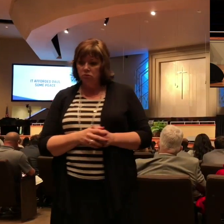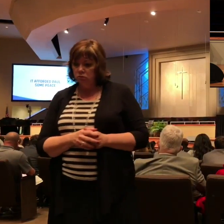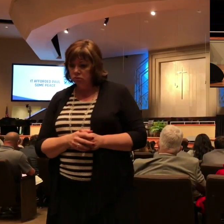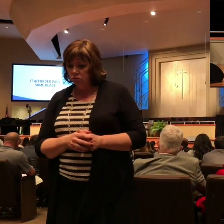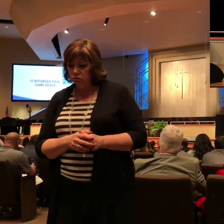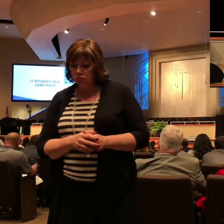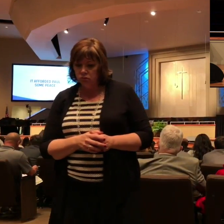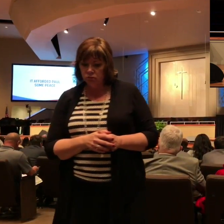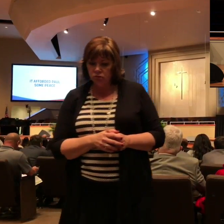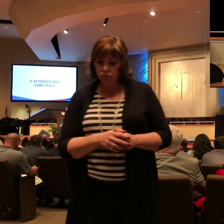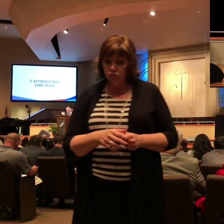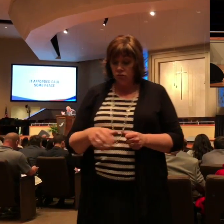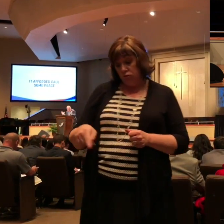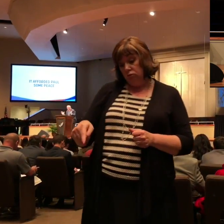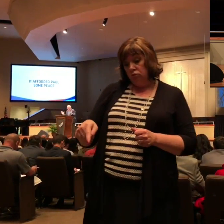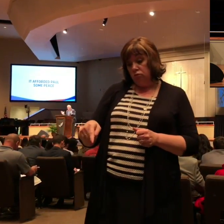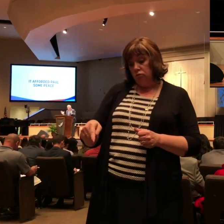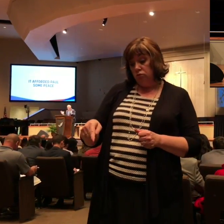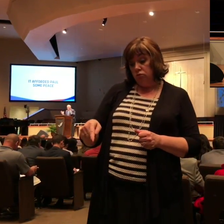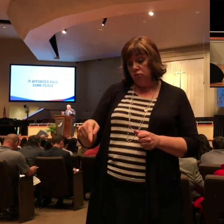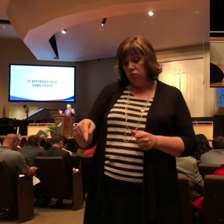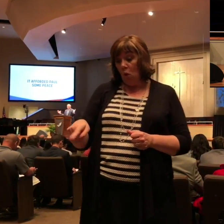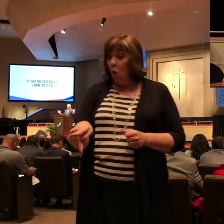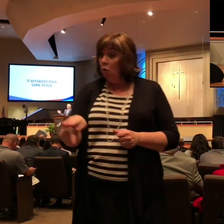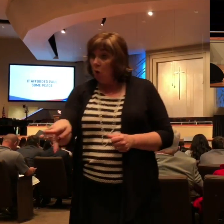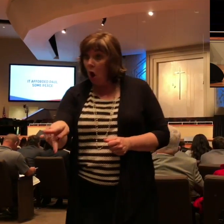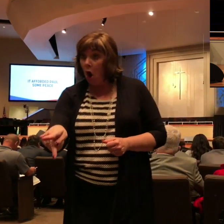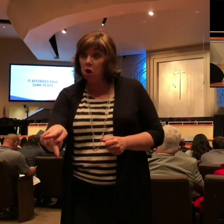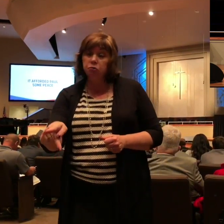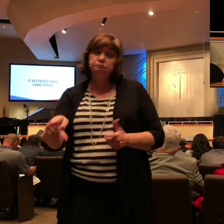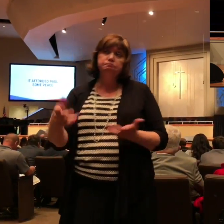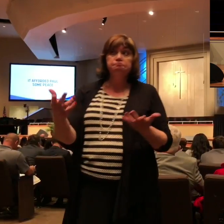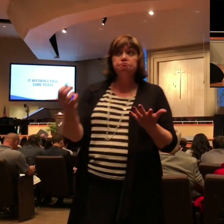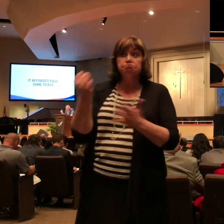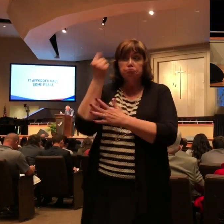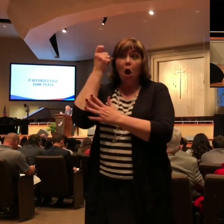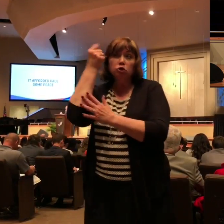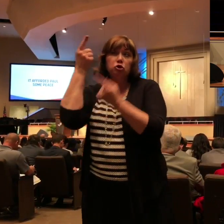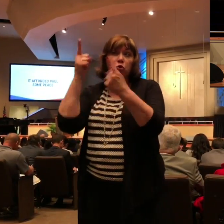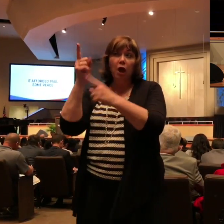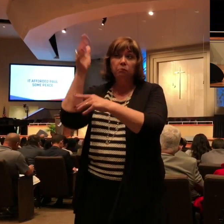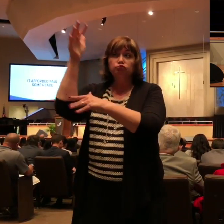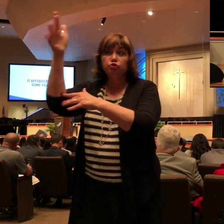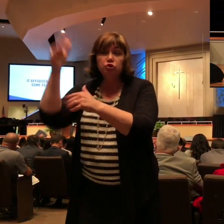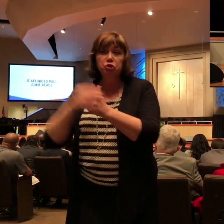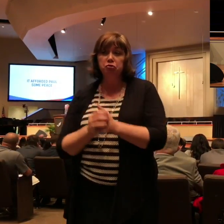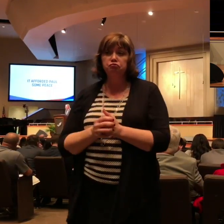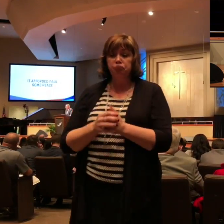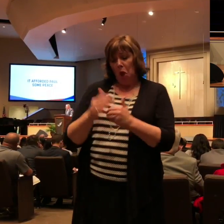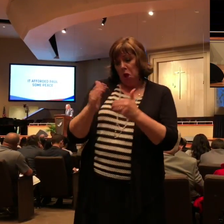he had already faced the future it didn't matter to him whether he was going to be exonerated or executed